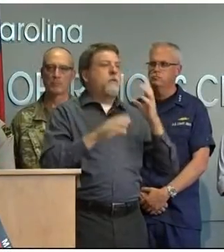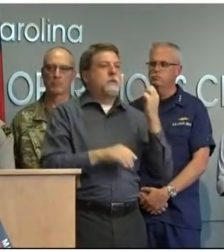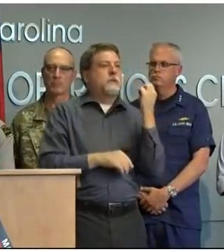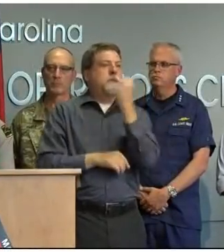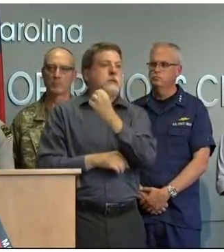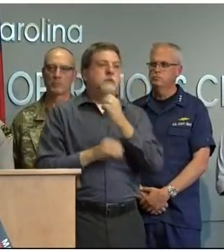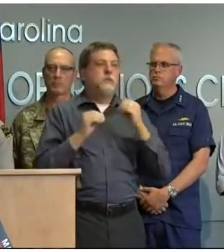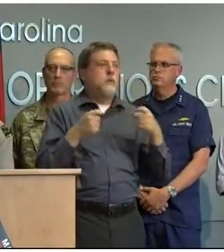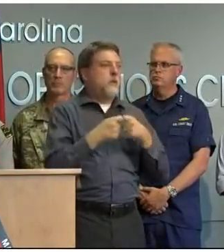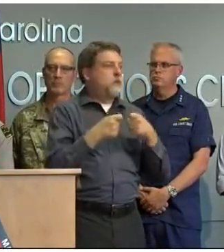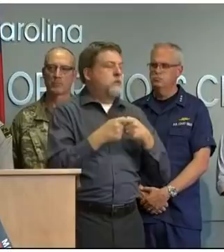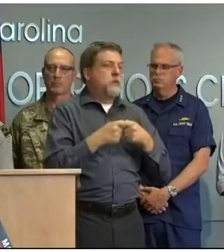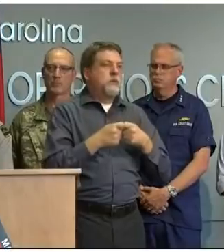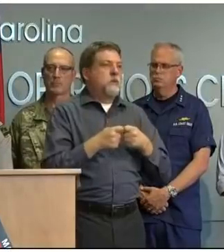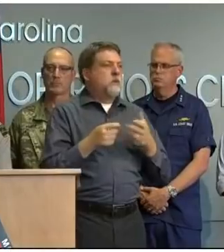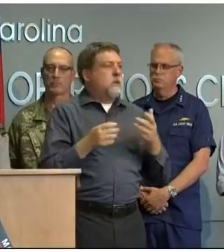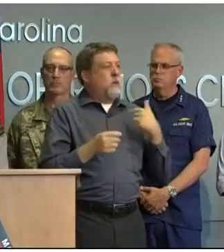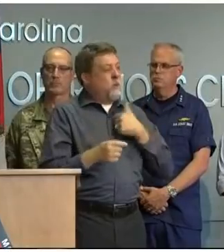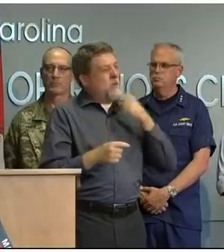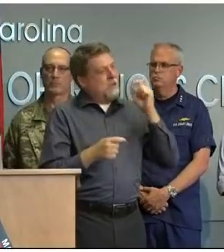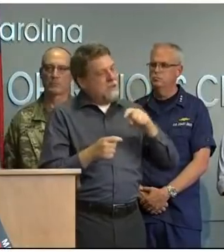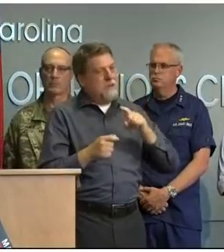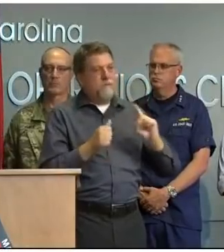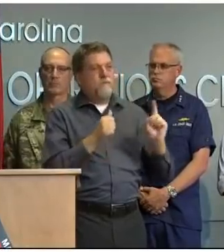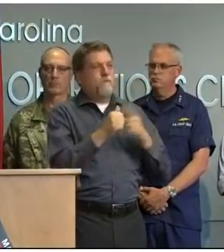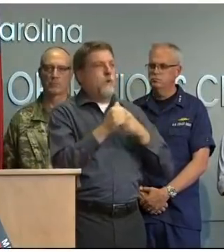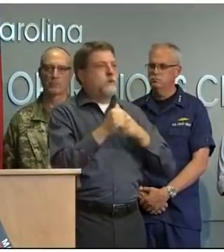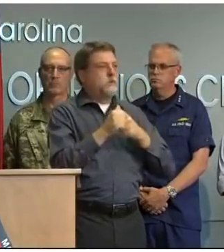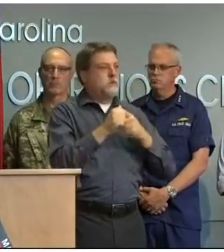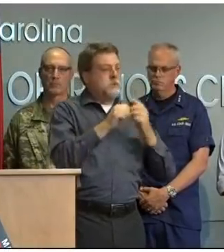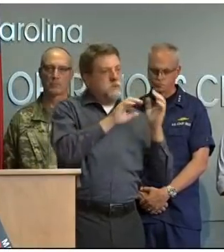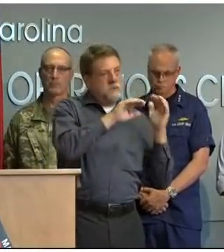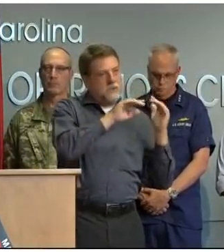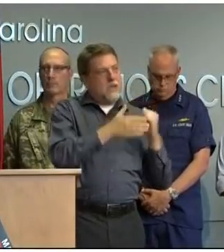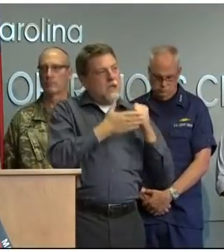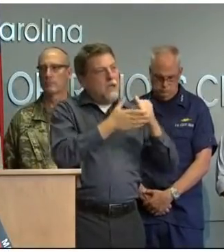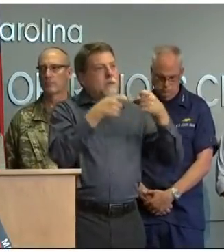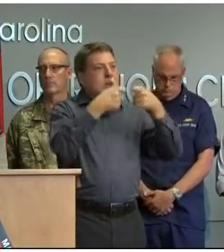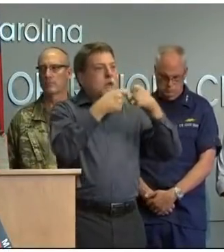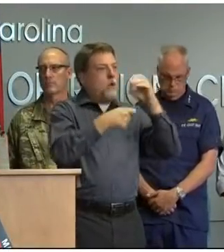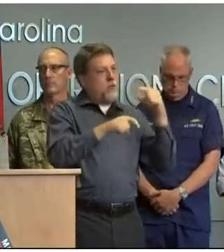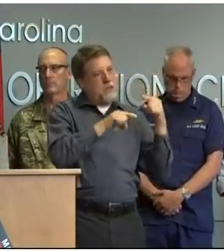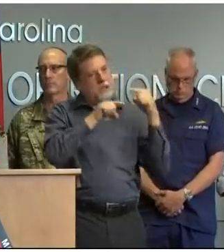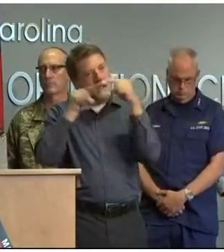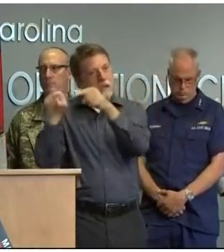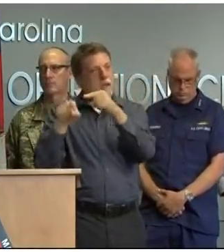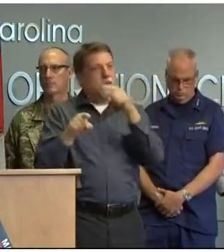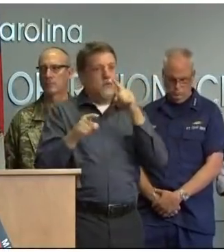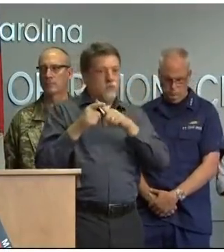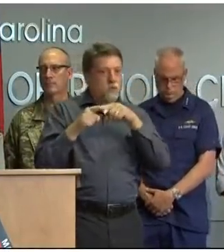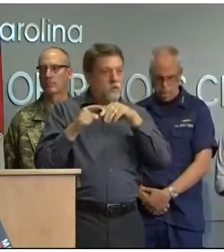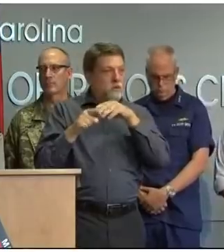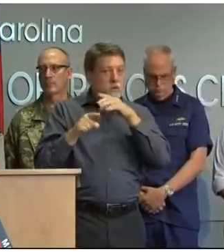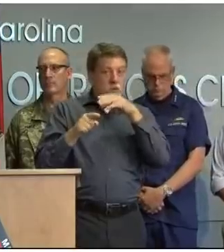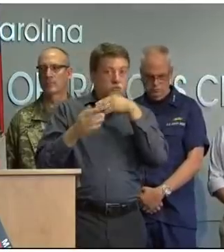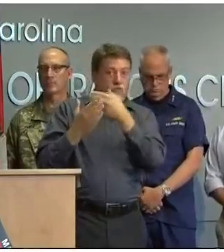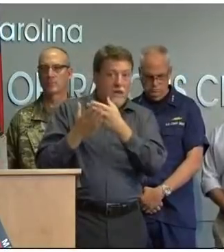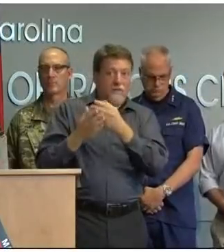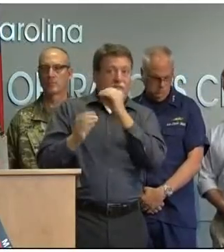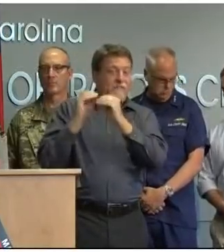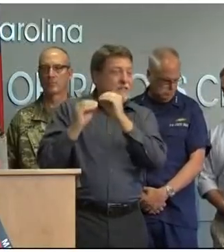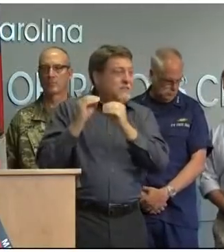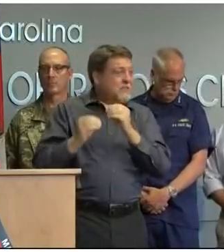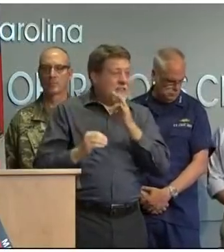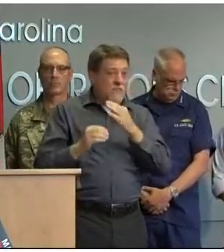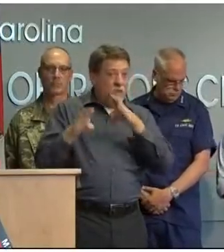things we have to do is support getting our power company vehicles in there to make those repairs we also had a closure on us 74